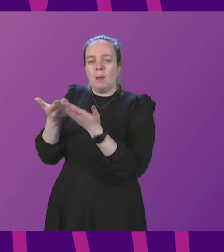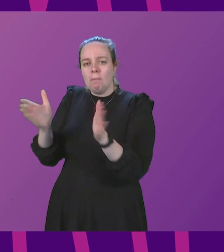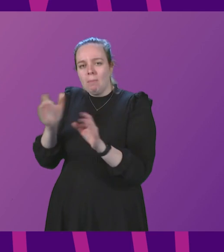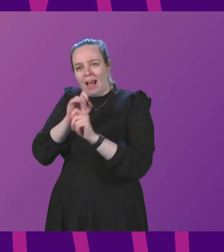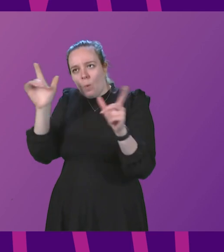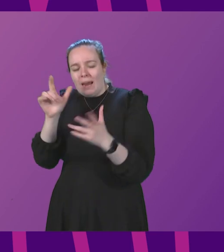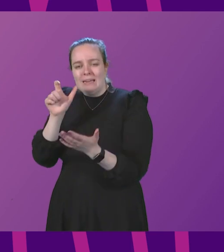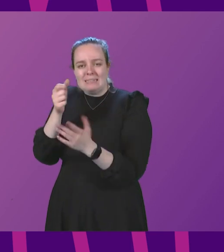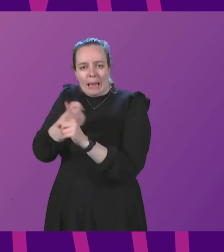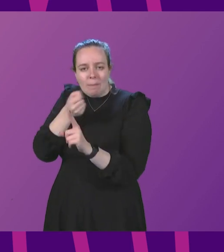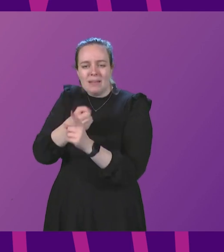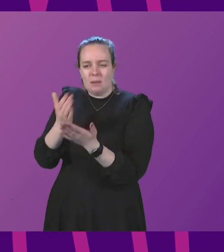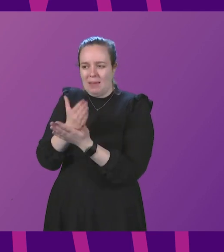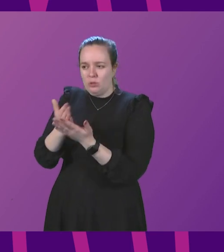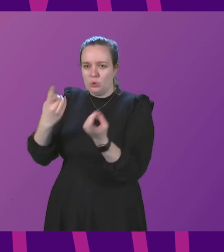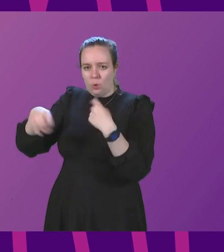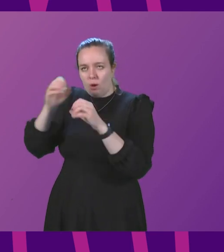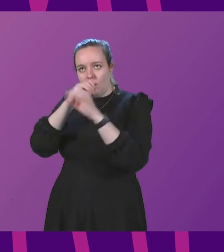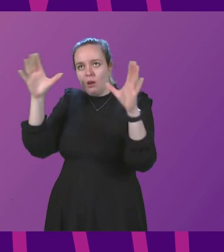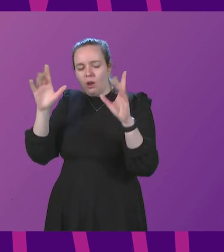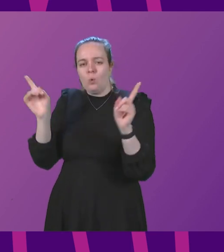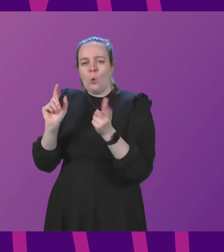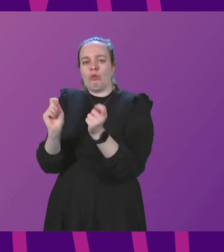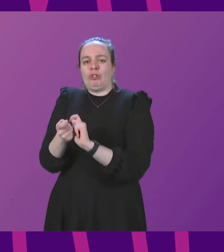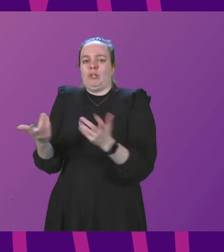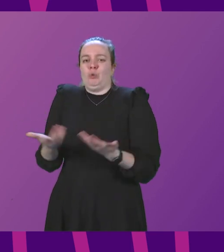to help people understand the changes that I have announced today I think